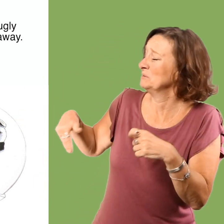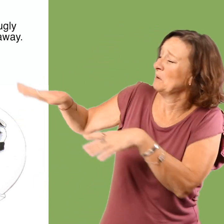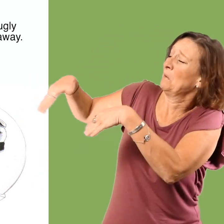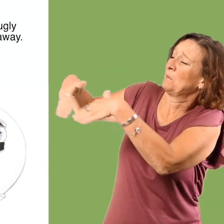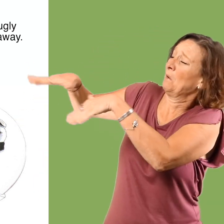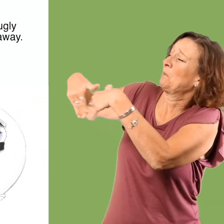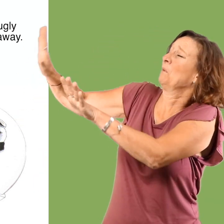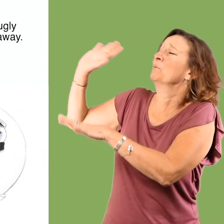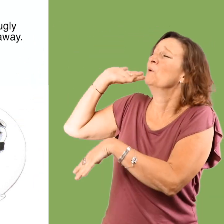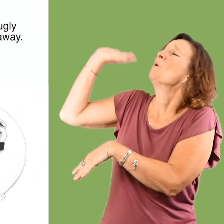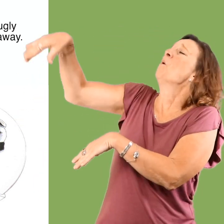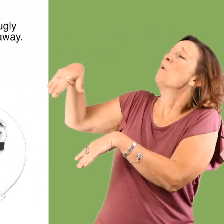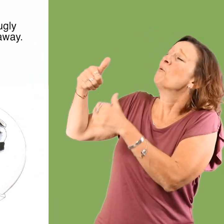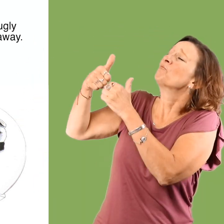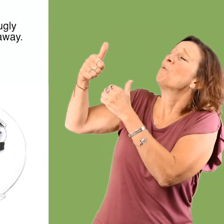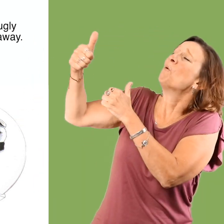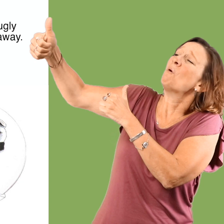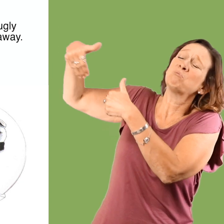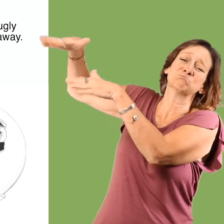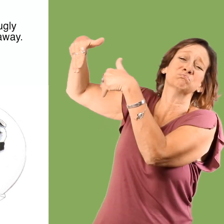And would like to send her far away.